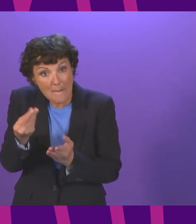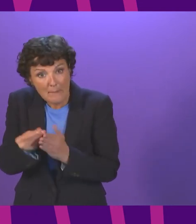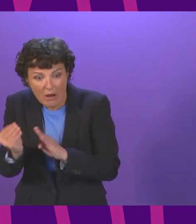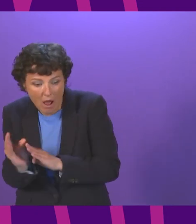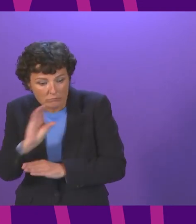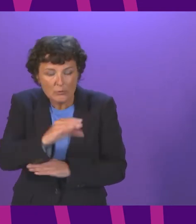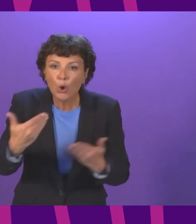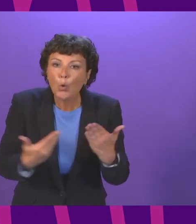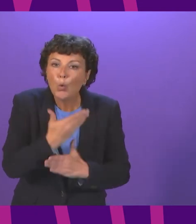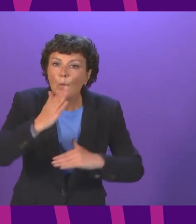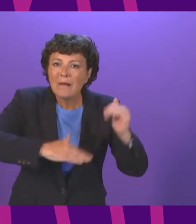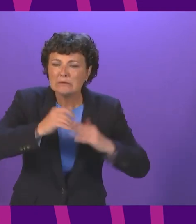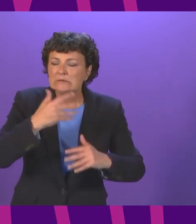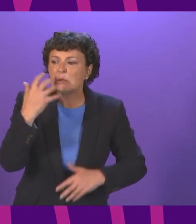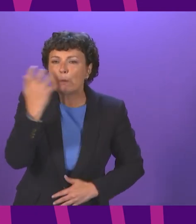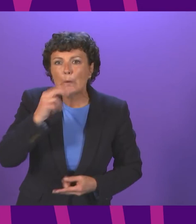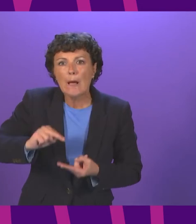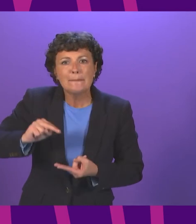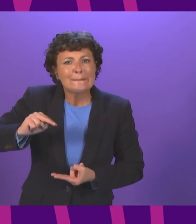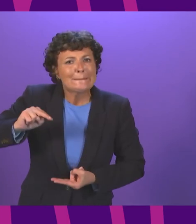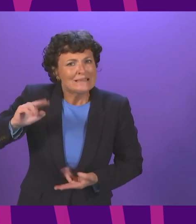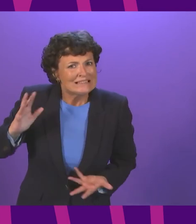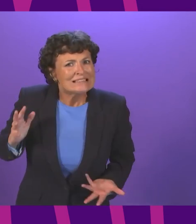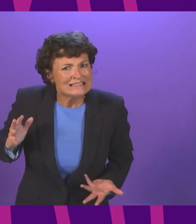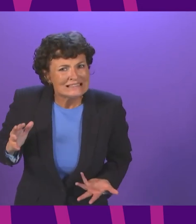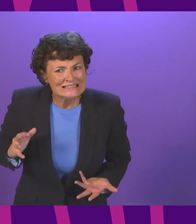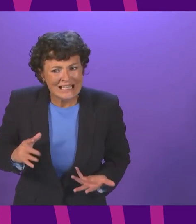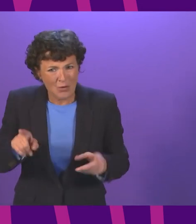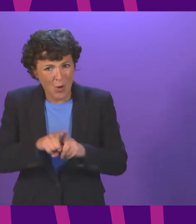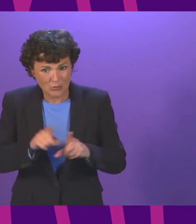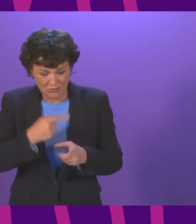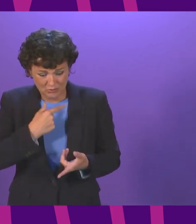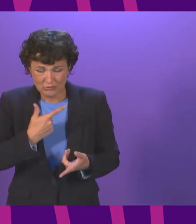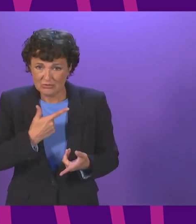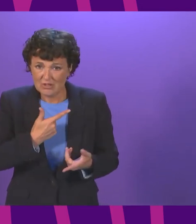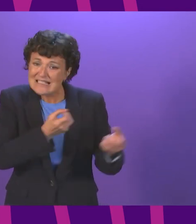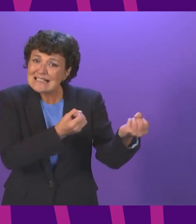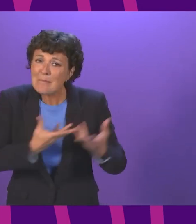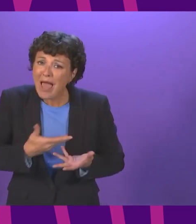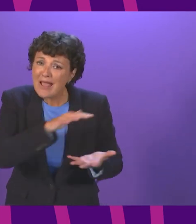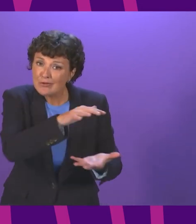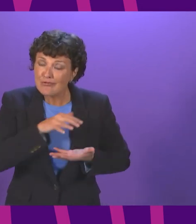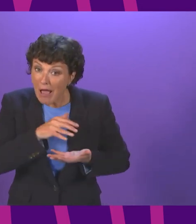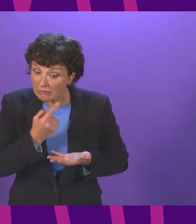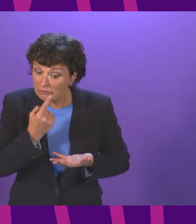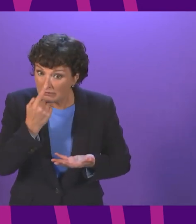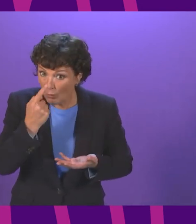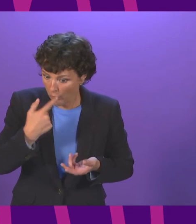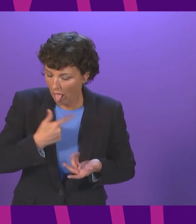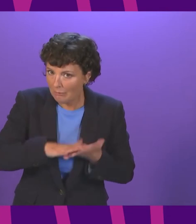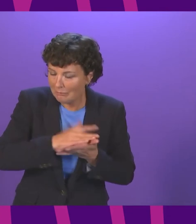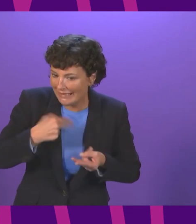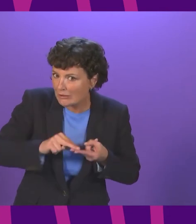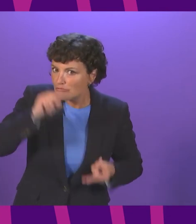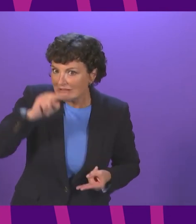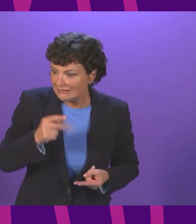becoming considerable and though affordable supply grant looks set to increase tenants' costs should be